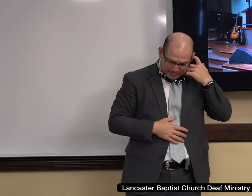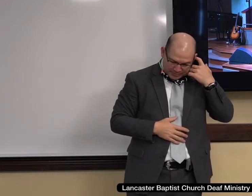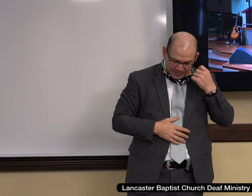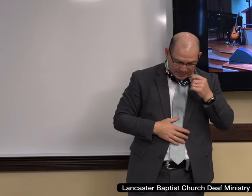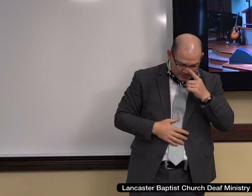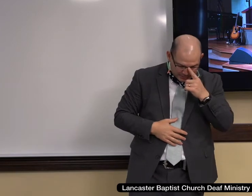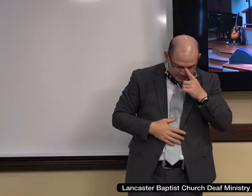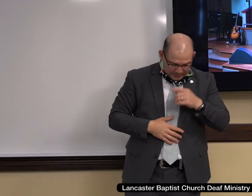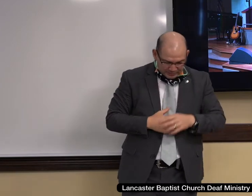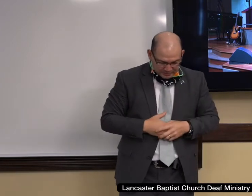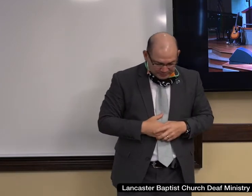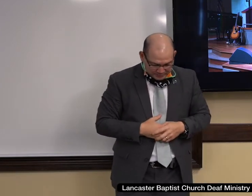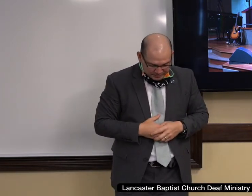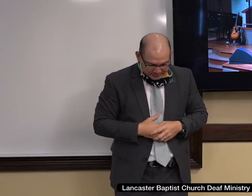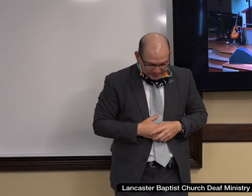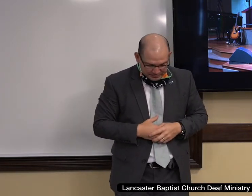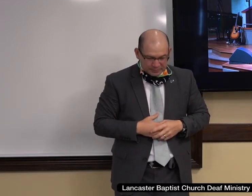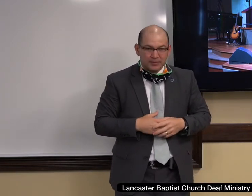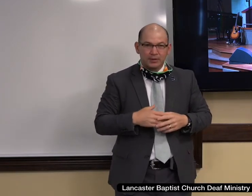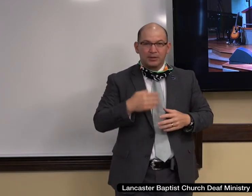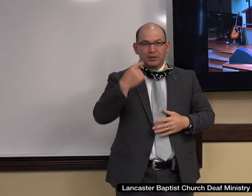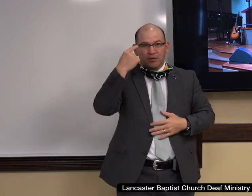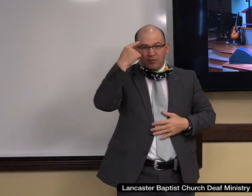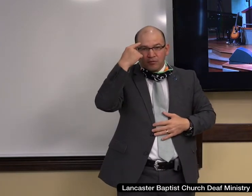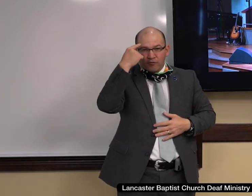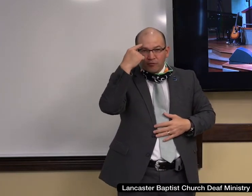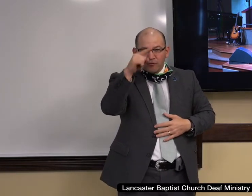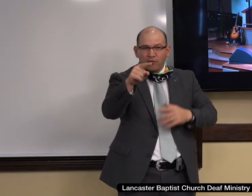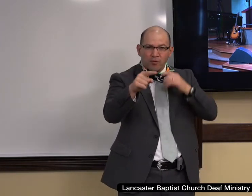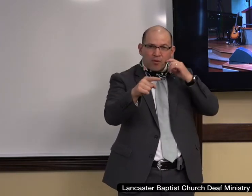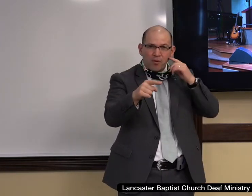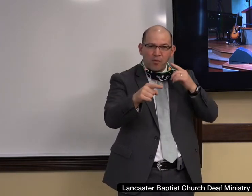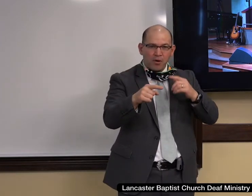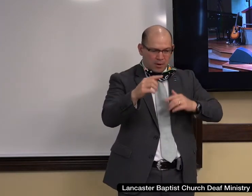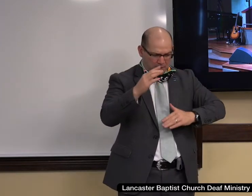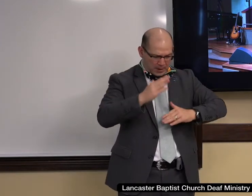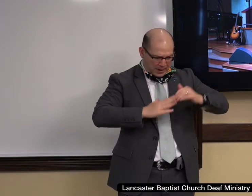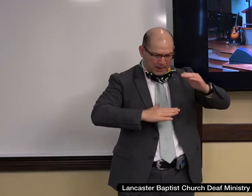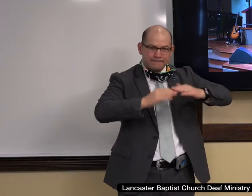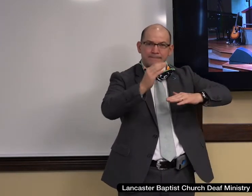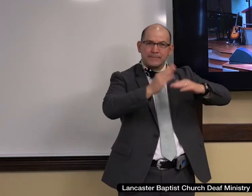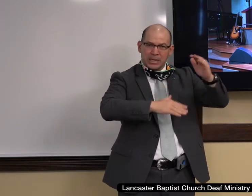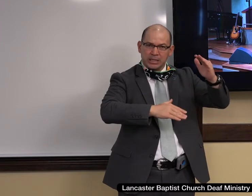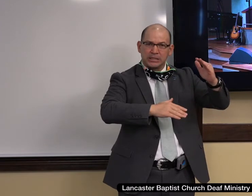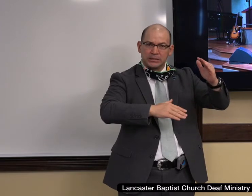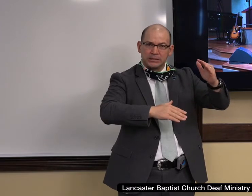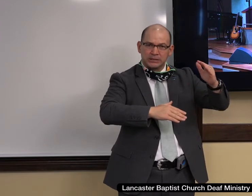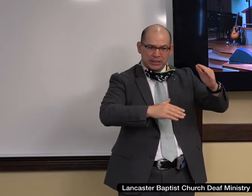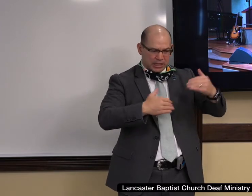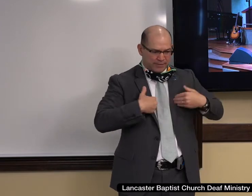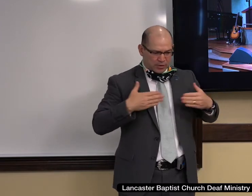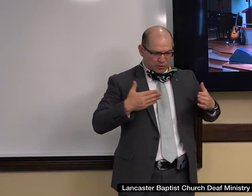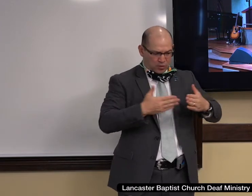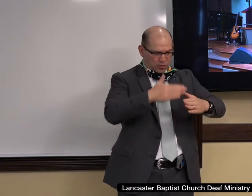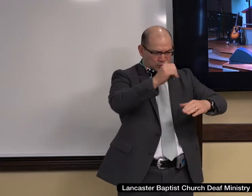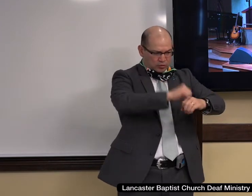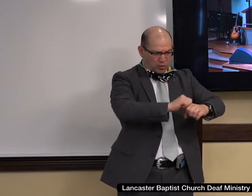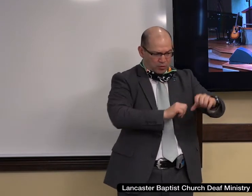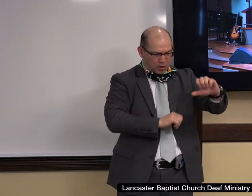in the foundations at the corner to bind together all else in this process. The church of God, apart from